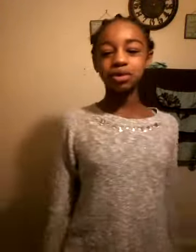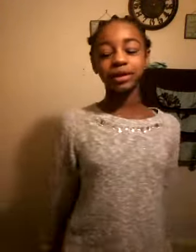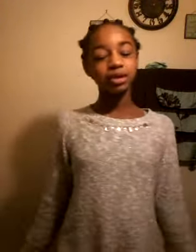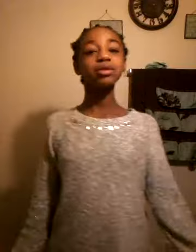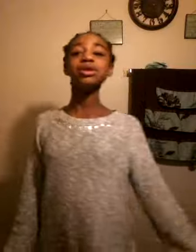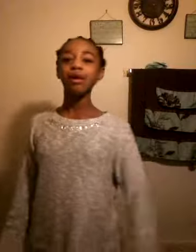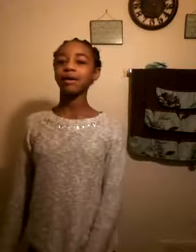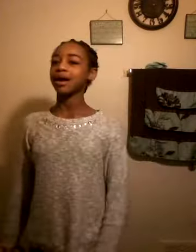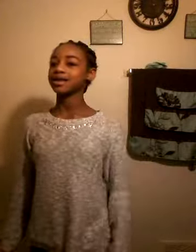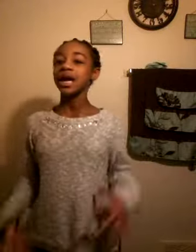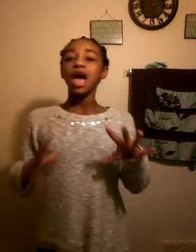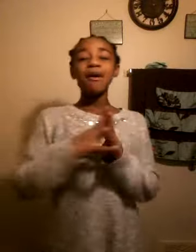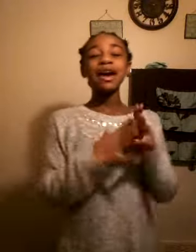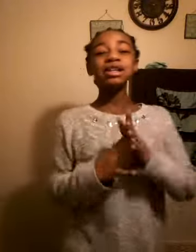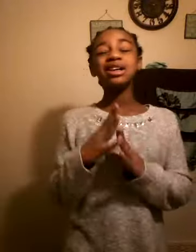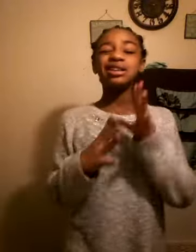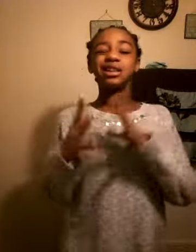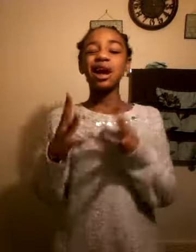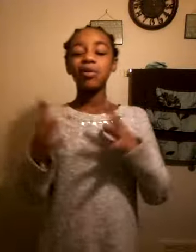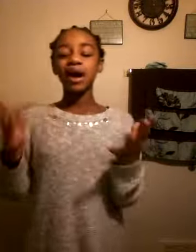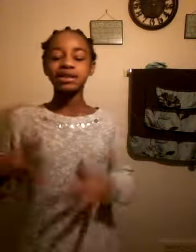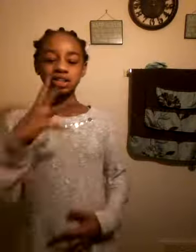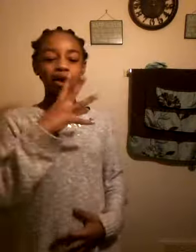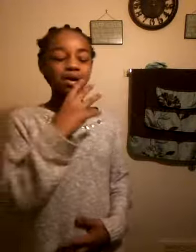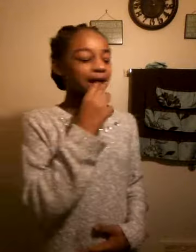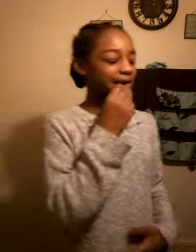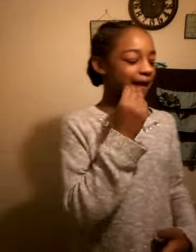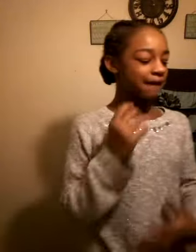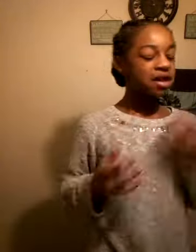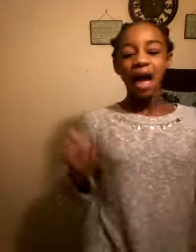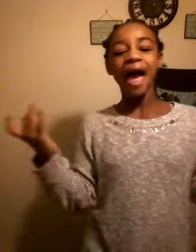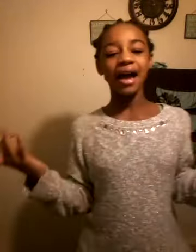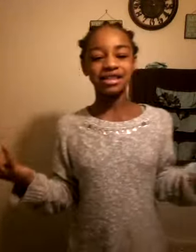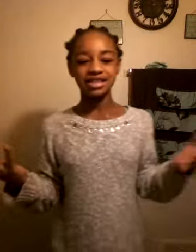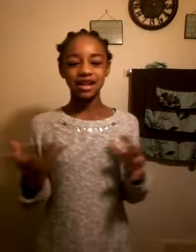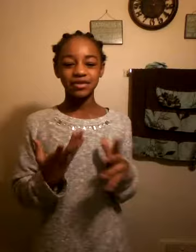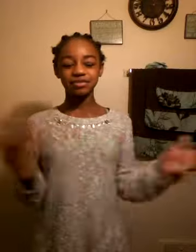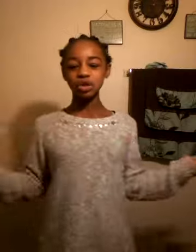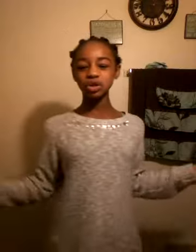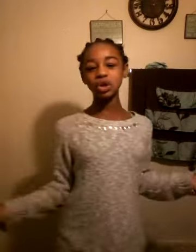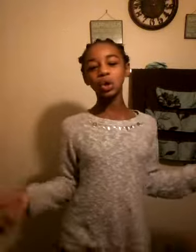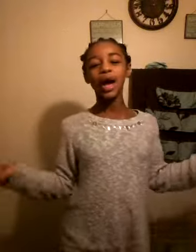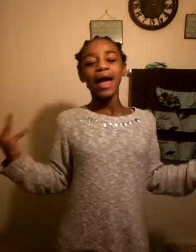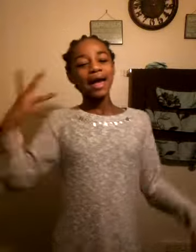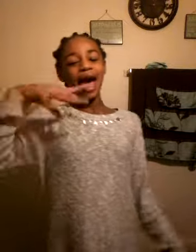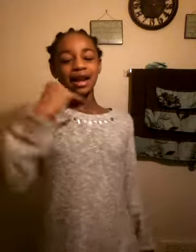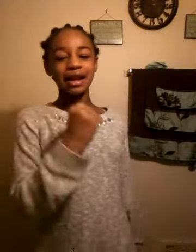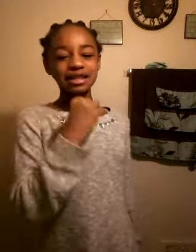they do DIYs and my kind of DIYs is going to be like hacks and stuff and what you can do and how to eat